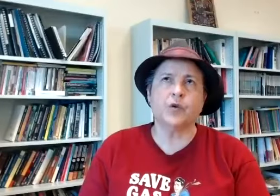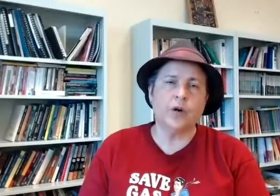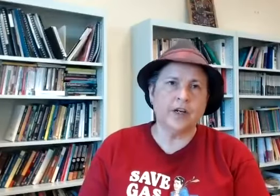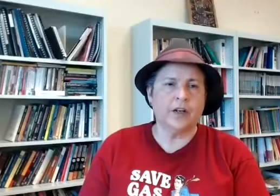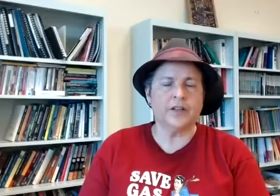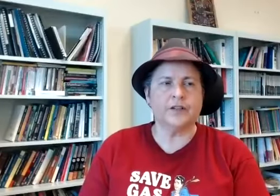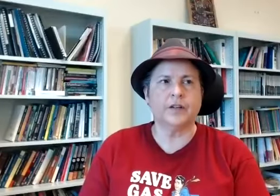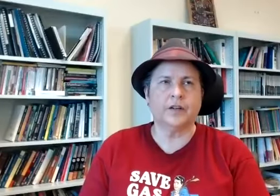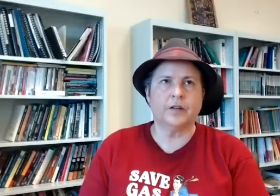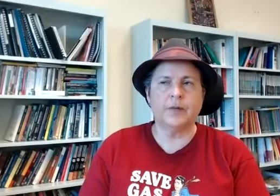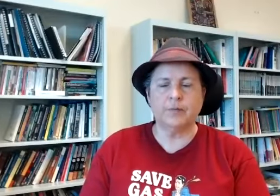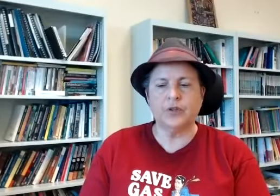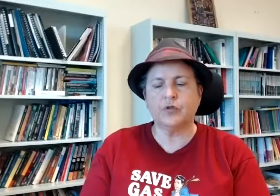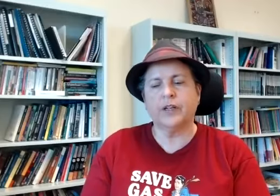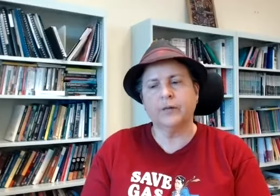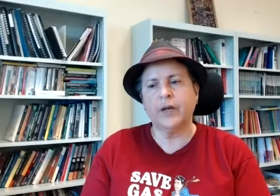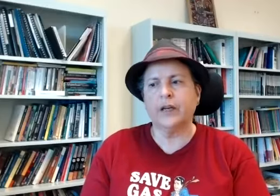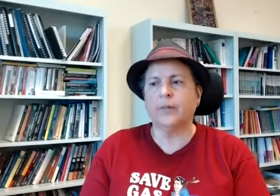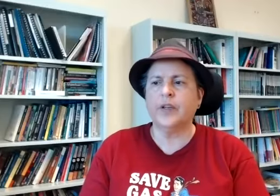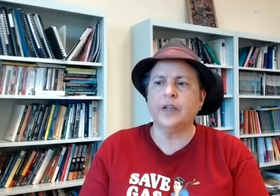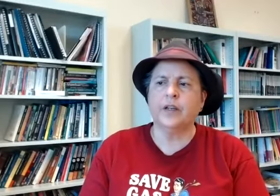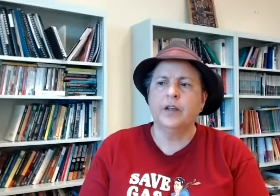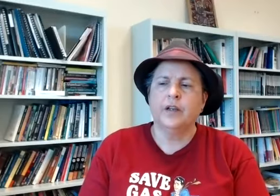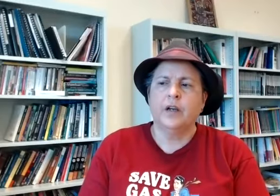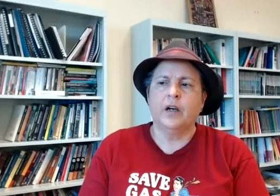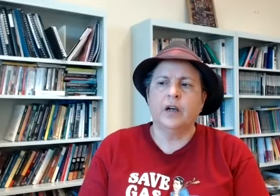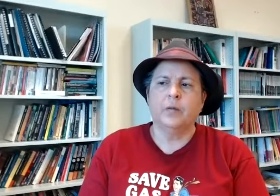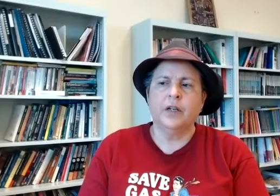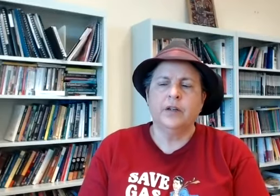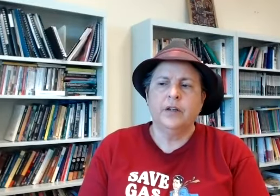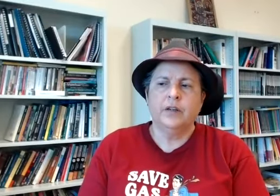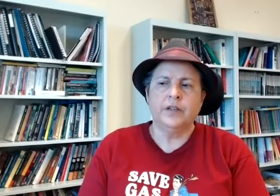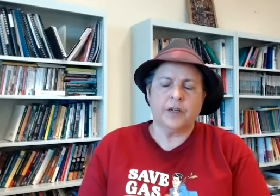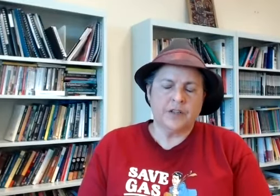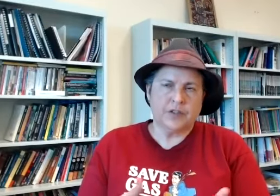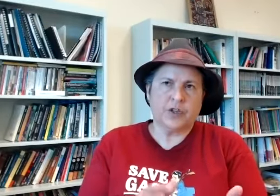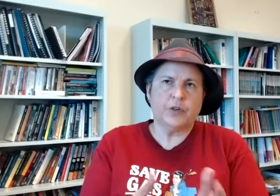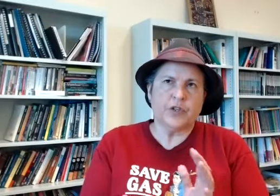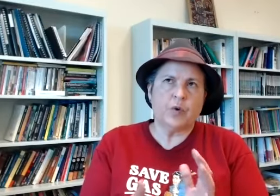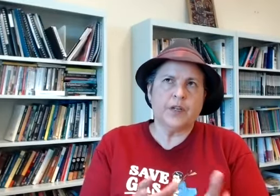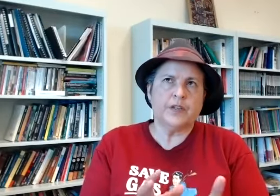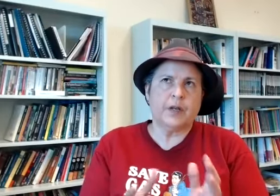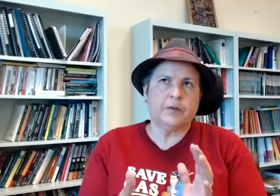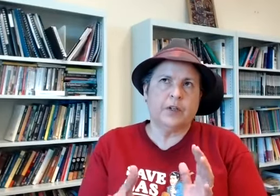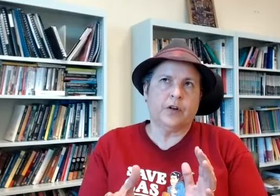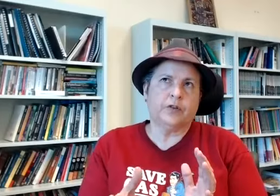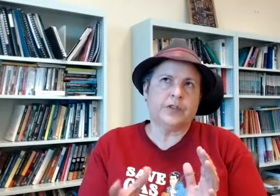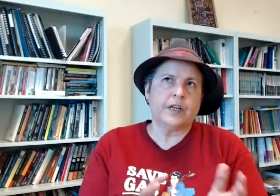talking like it's the memories trickling back and I'm thinking I mean there's I guess there's two issues one is about you know disabled